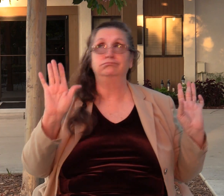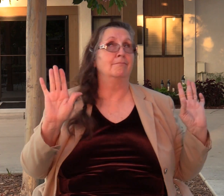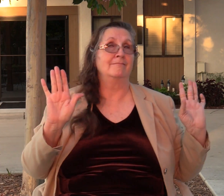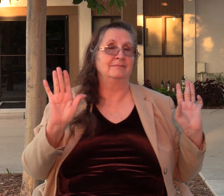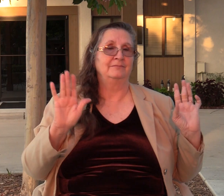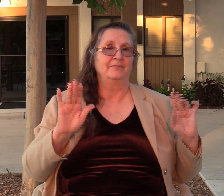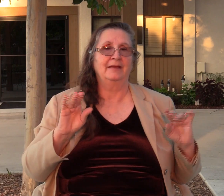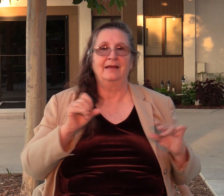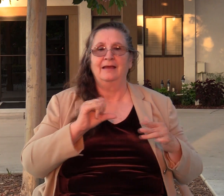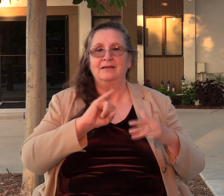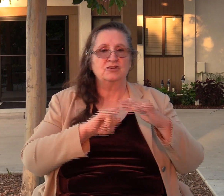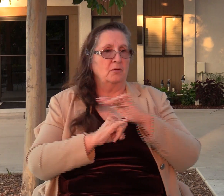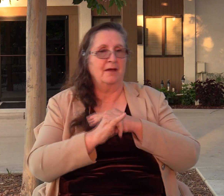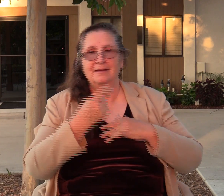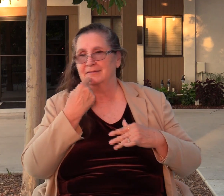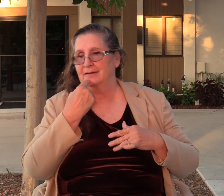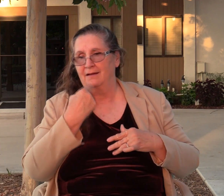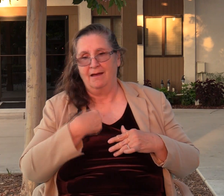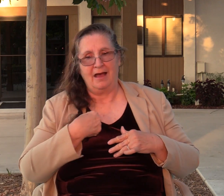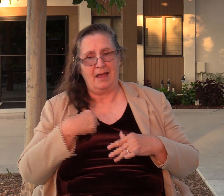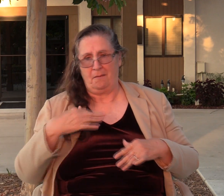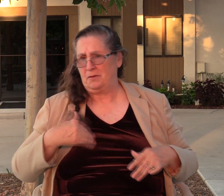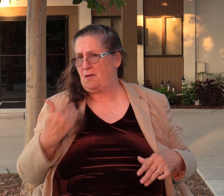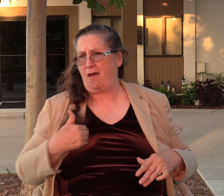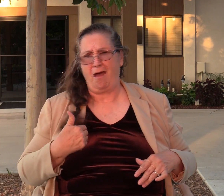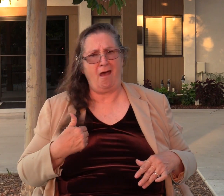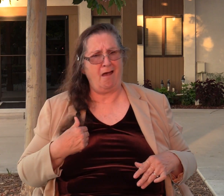Jeremiah said, Lord, I'm just a kid. I'm way too young for this. I'm out.